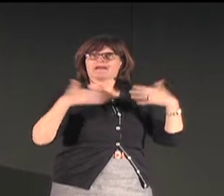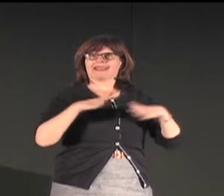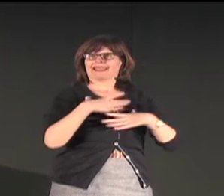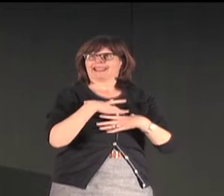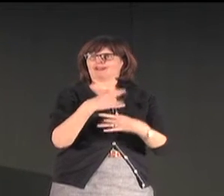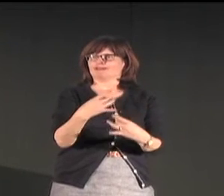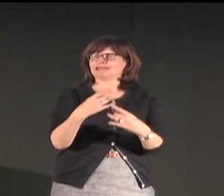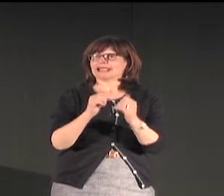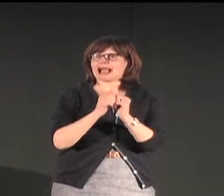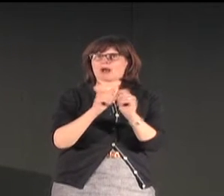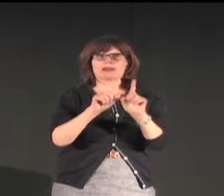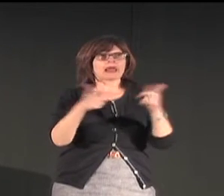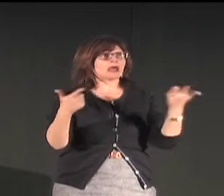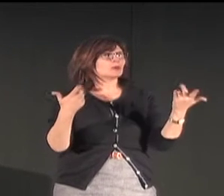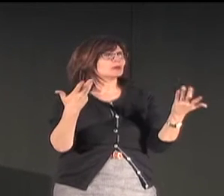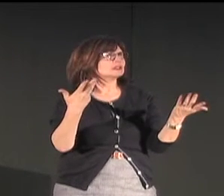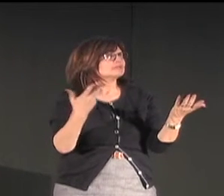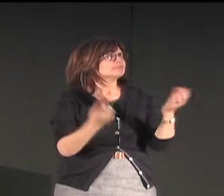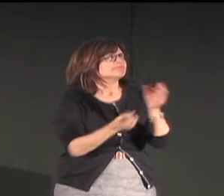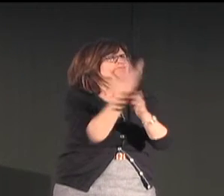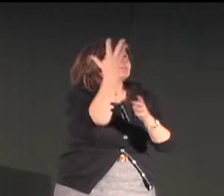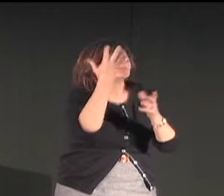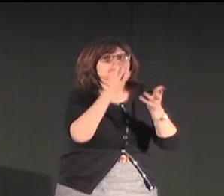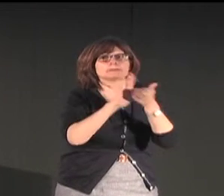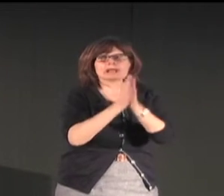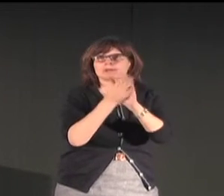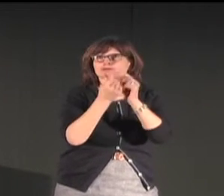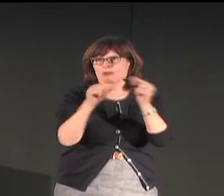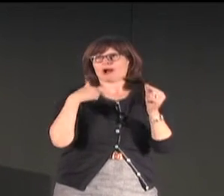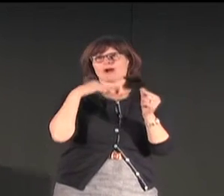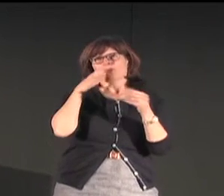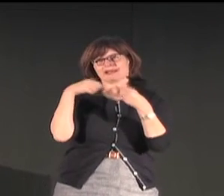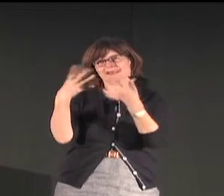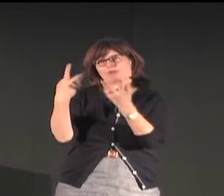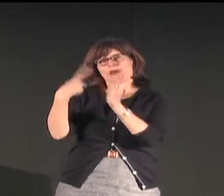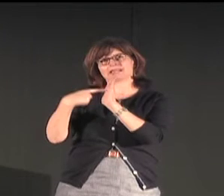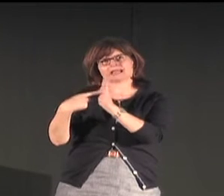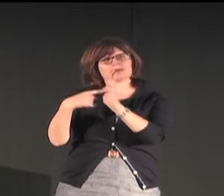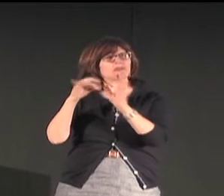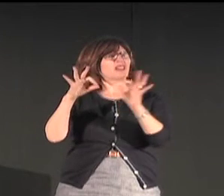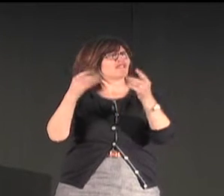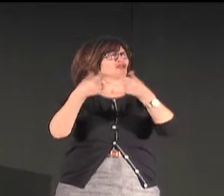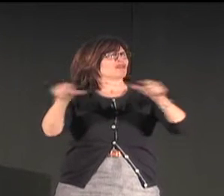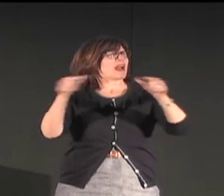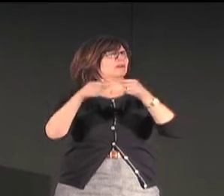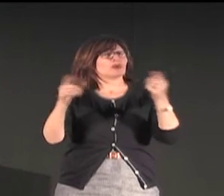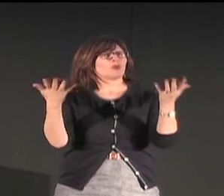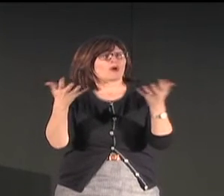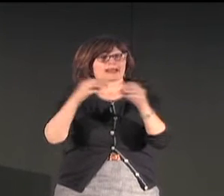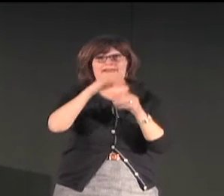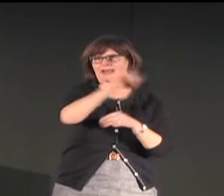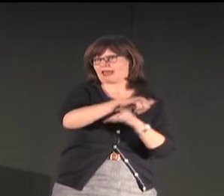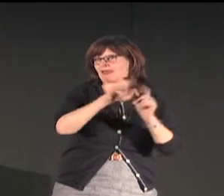can see between the first and second generation user and second and third are really significant and it's becoming more